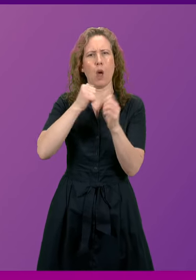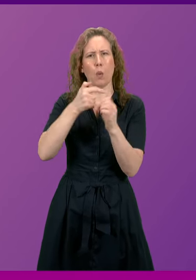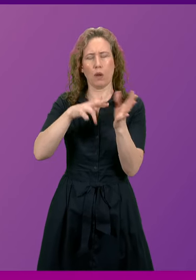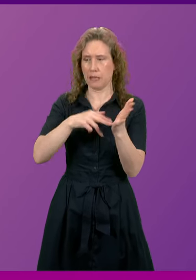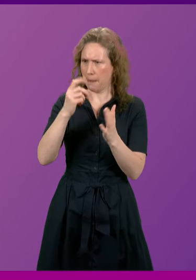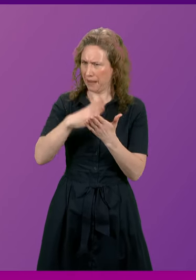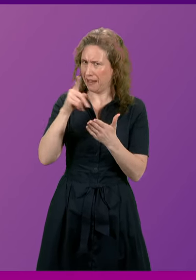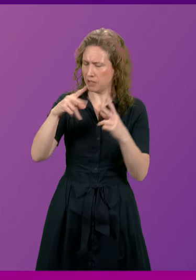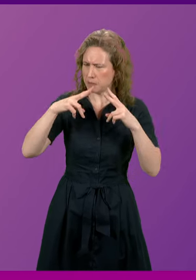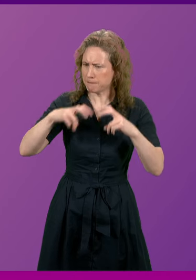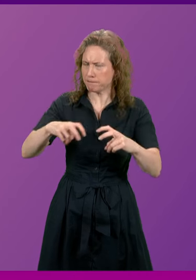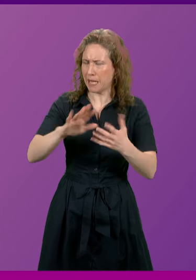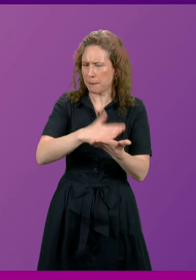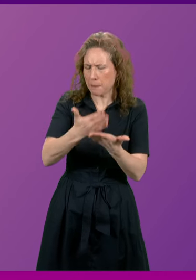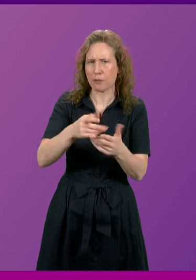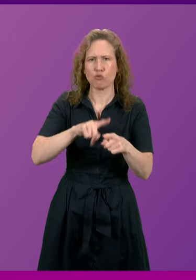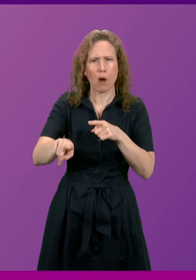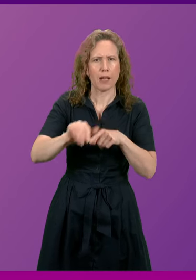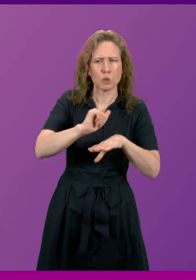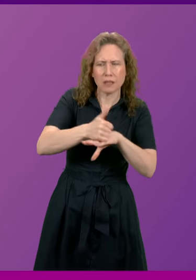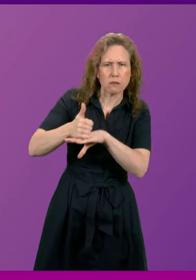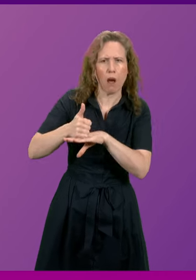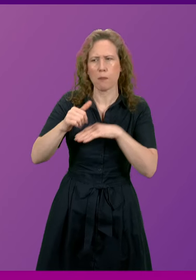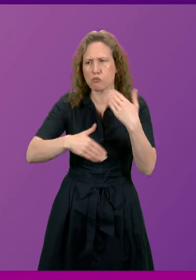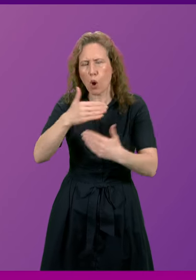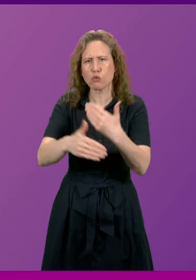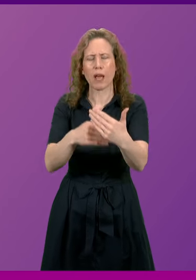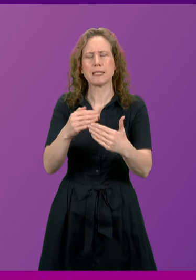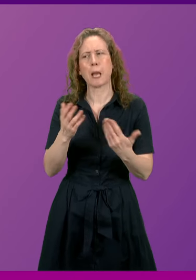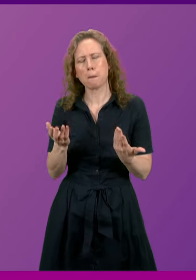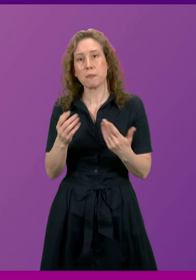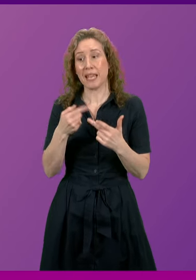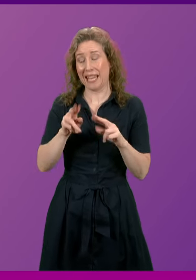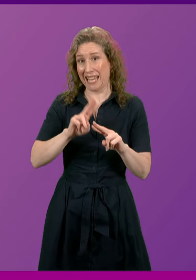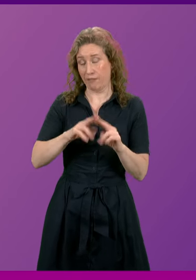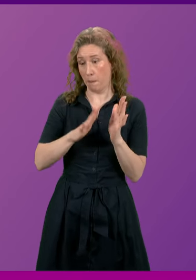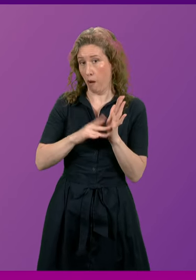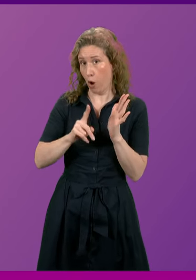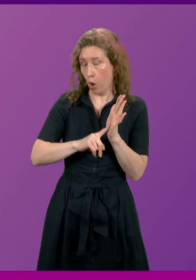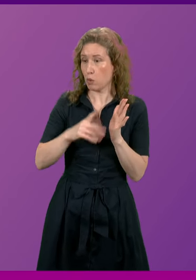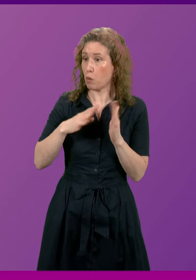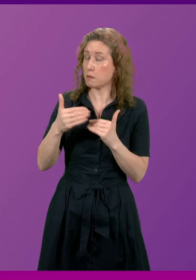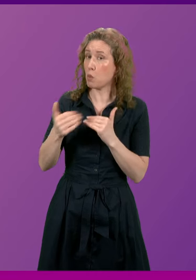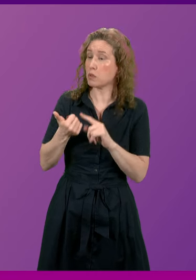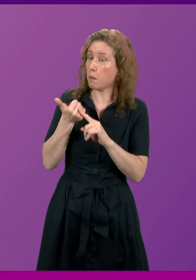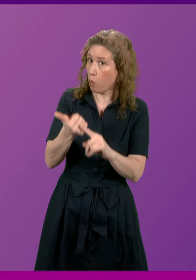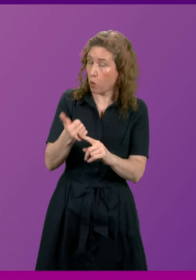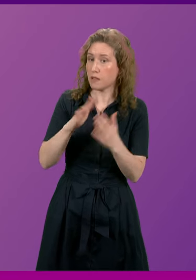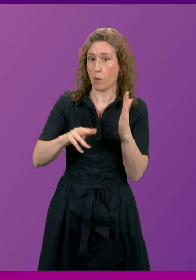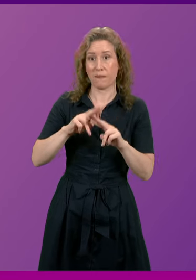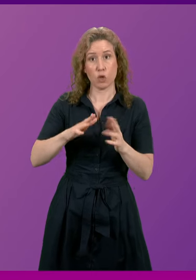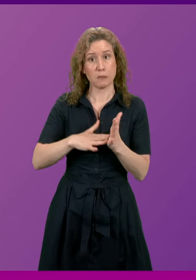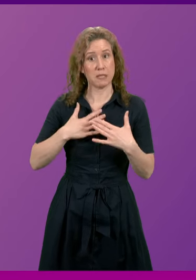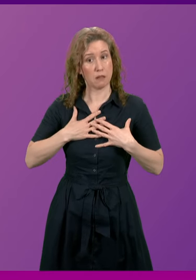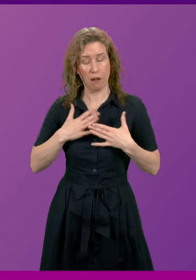of these recommendations and to try to make progress. If Mark Logan needs a bit more assistance from the First Minister